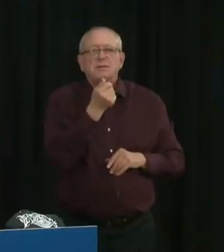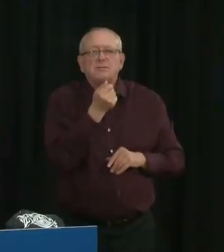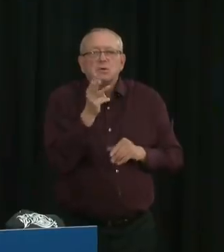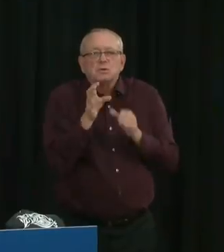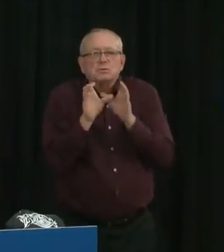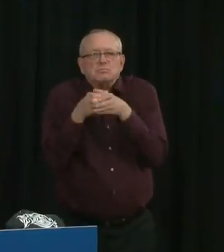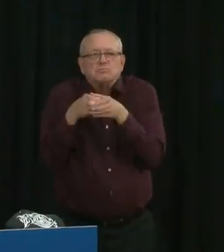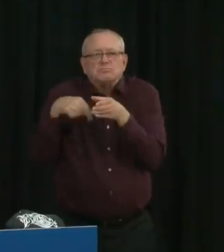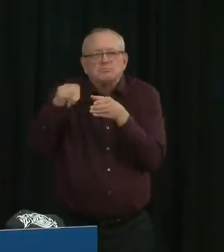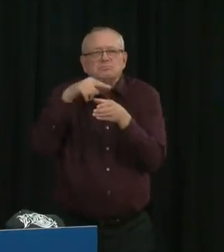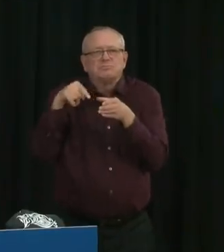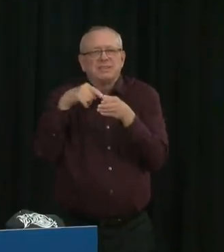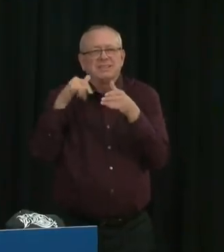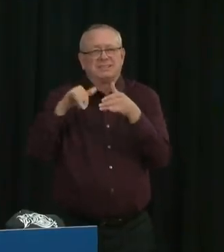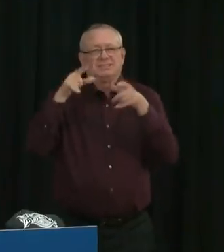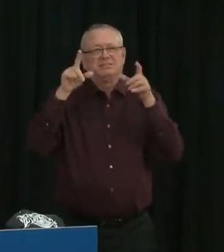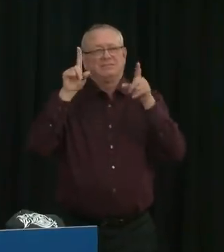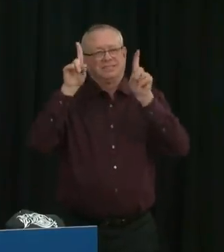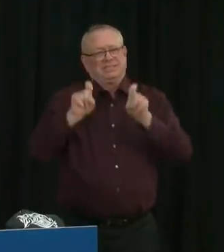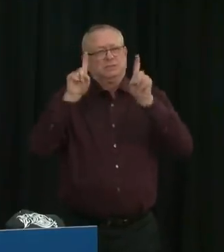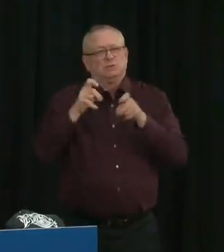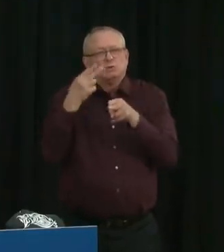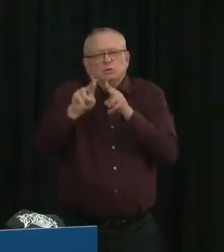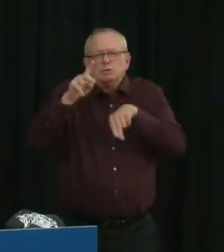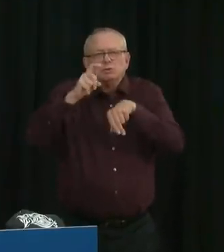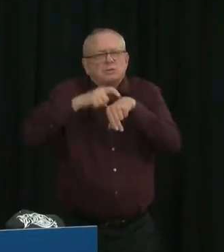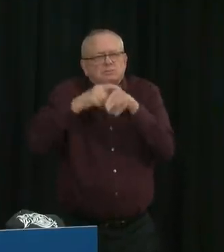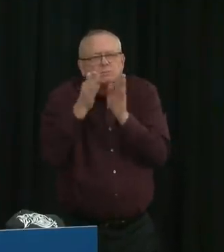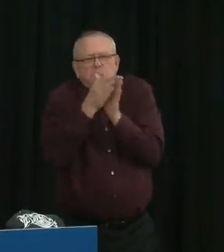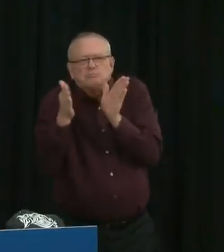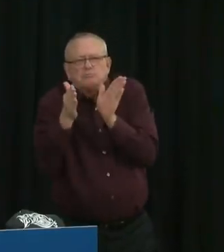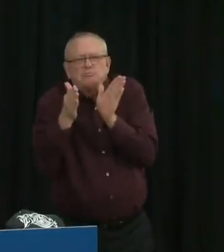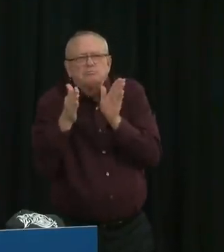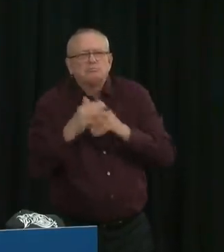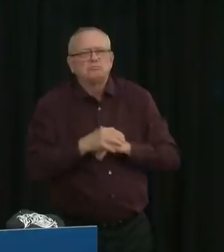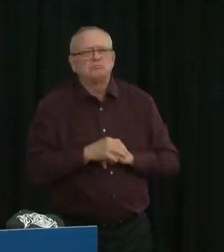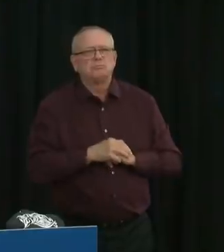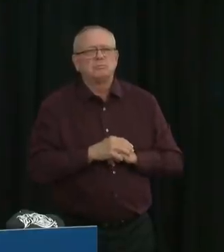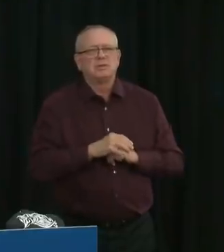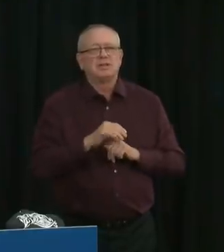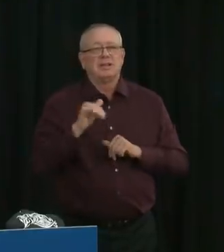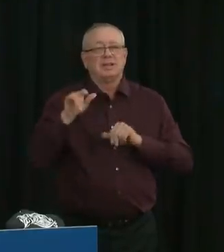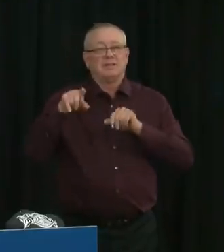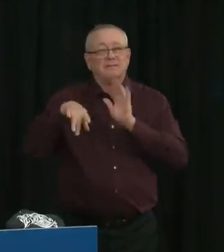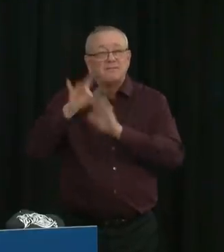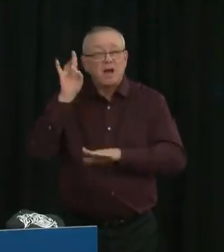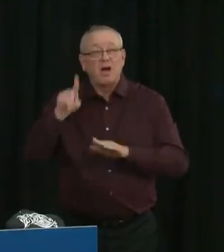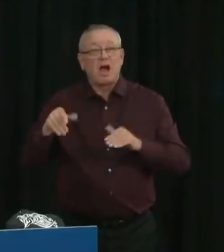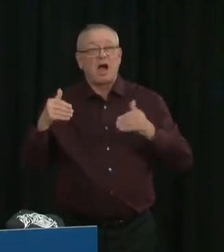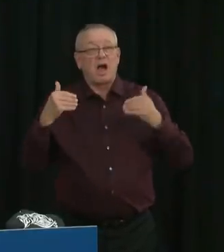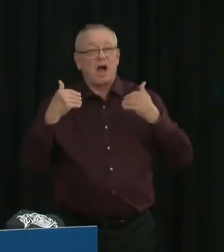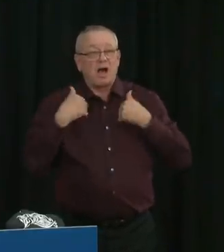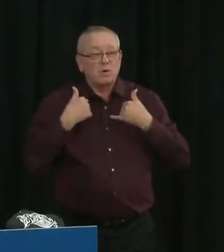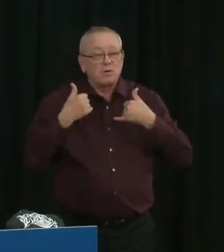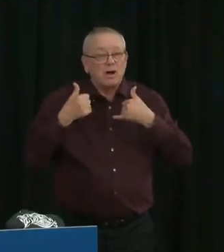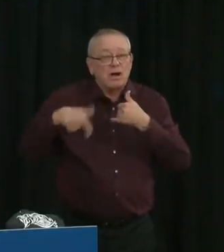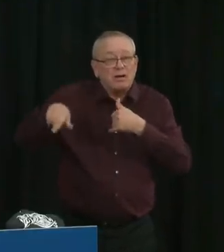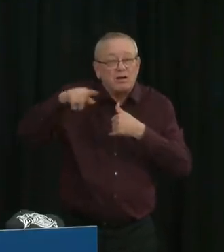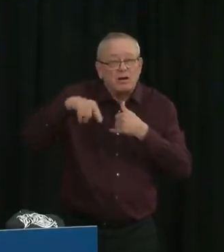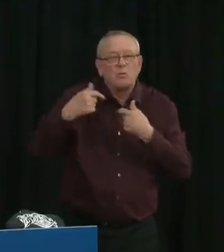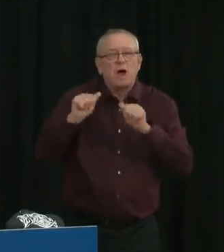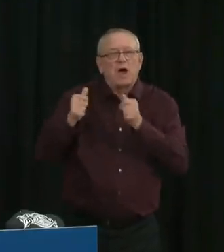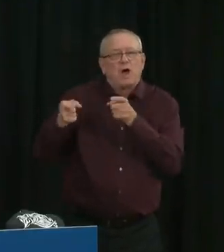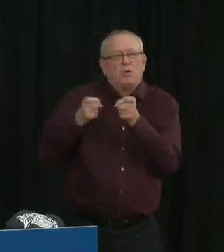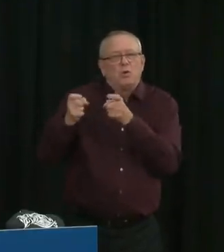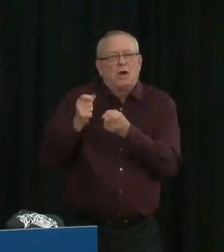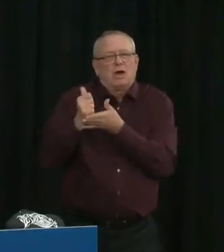It ensures that anyone who is contagious is identified quickly to avoid disruption to the pandemic response. This is